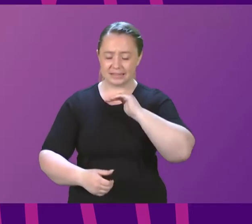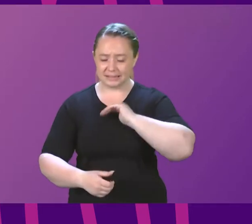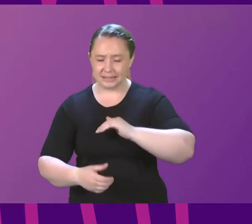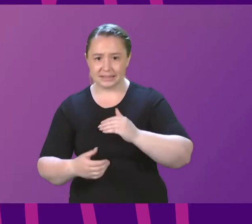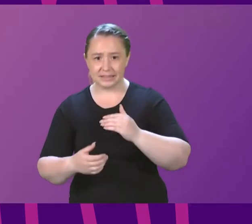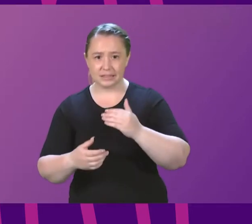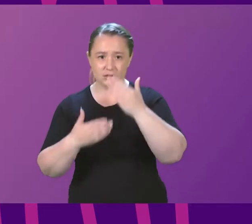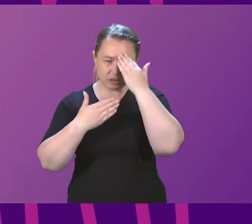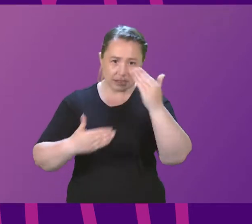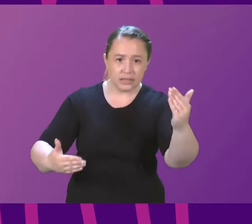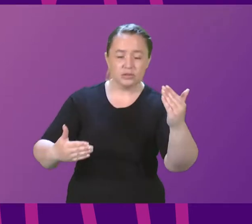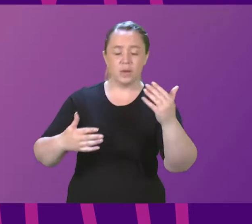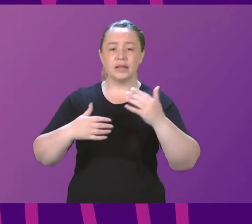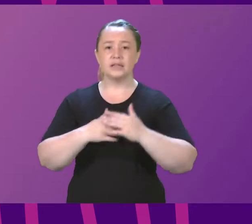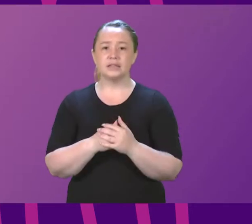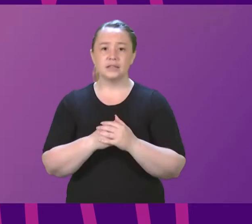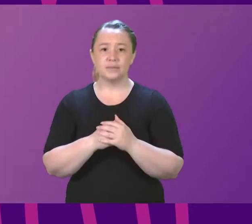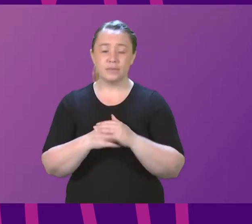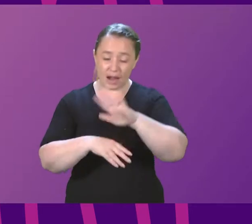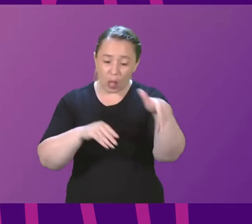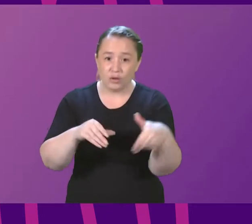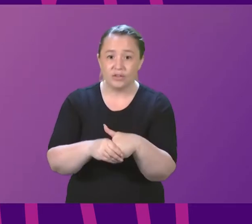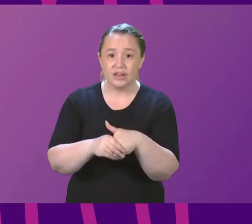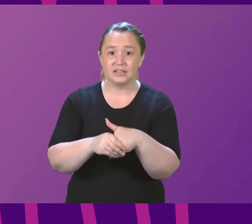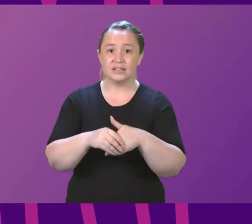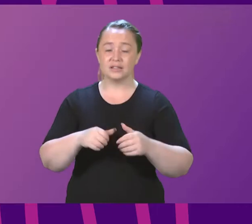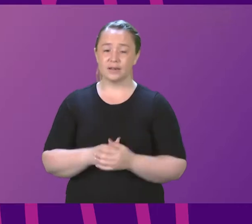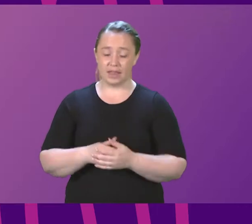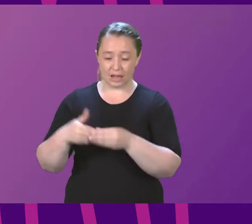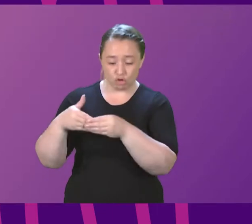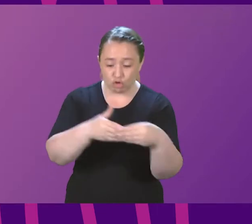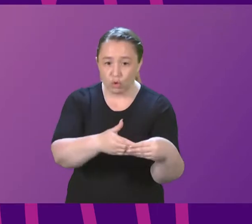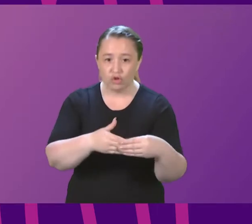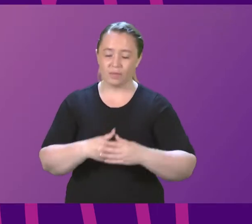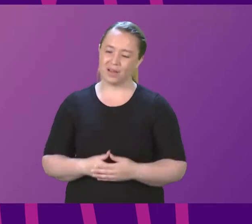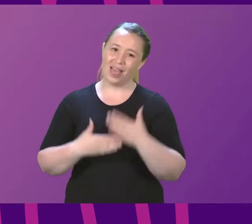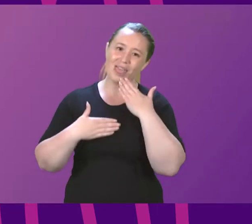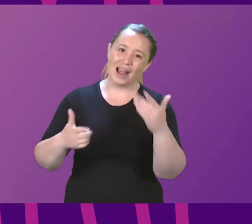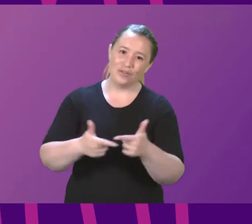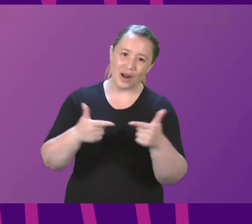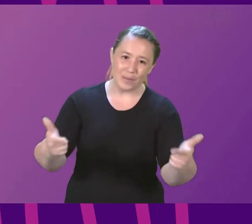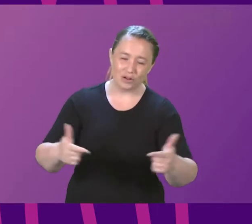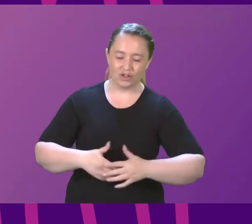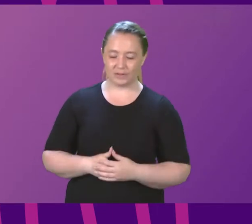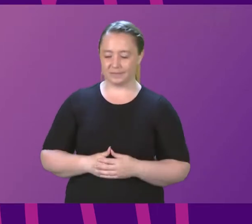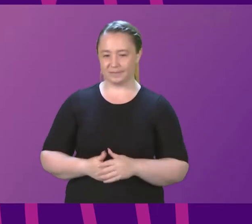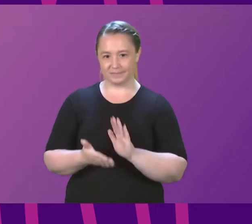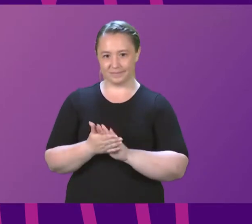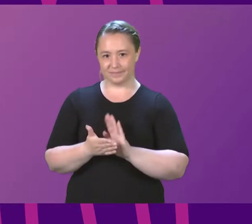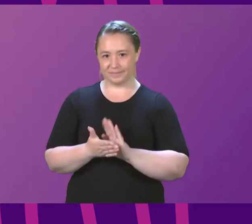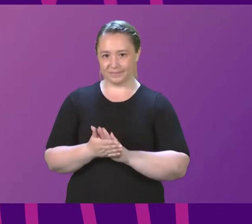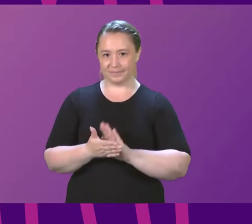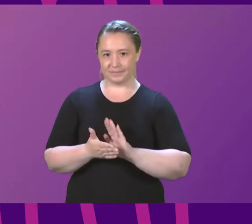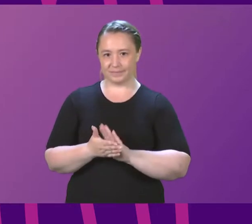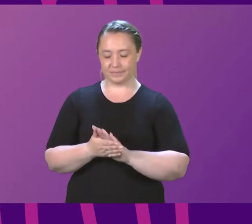inclusiveness, respect and stewardship. Thank you very much. Thank you very